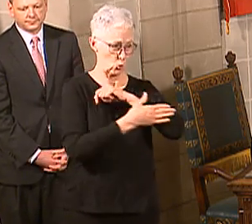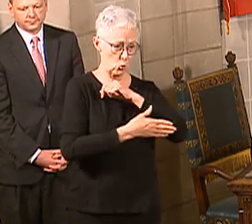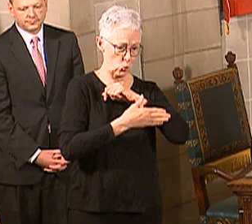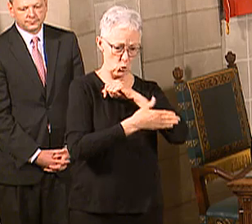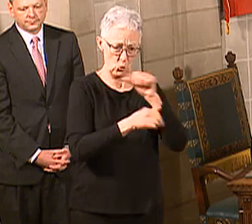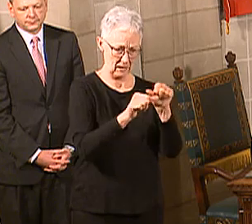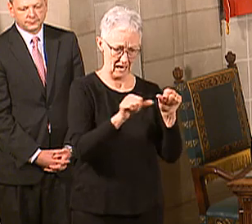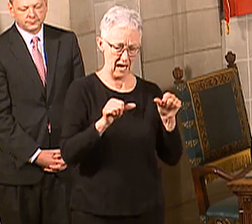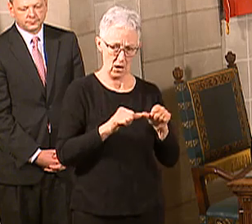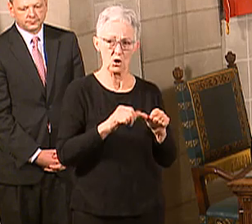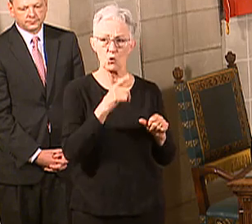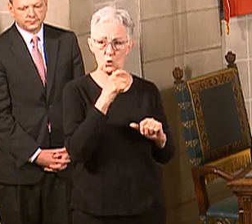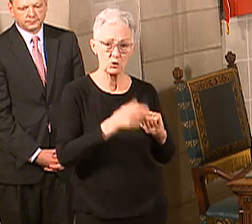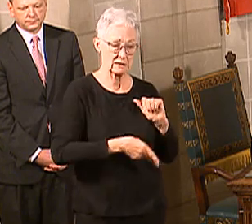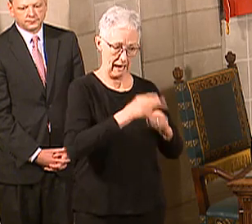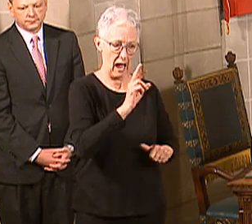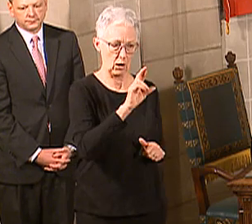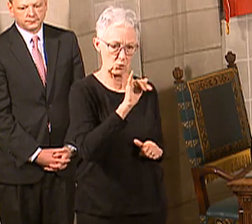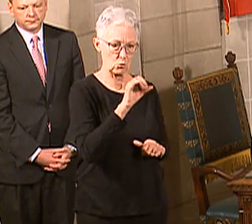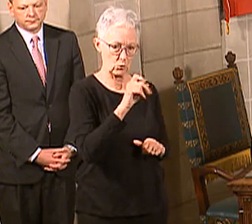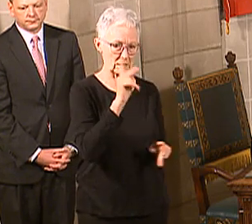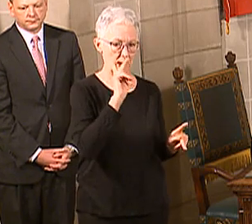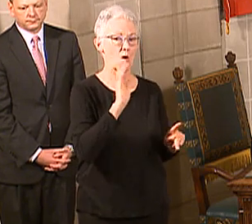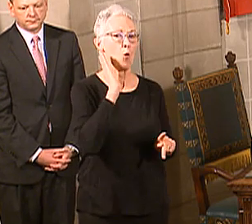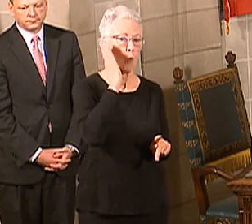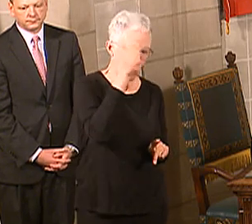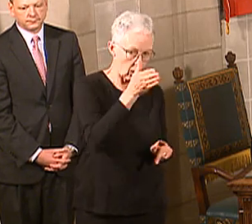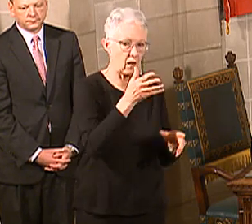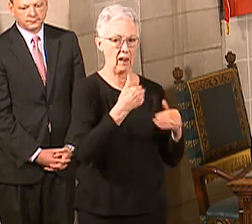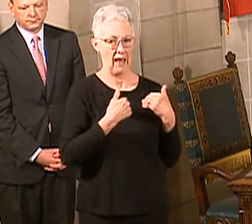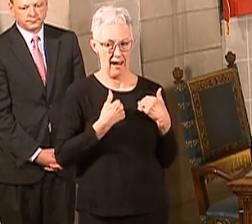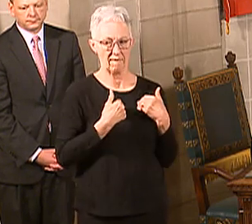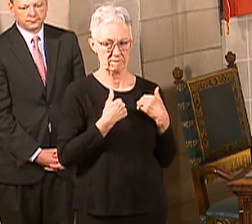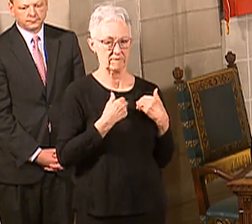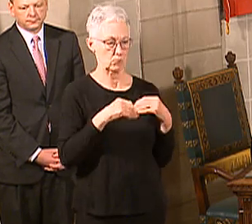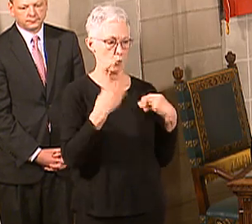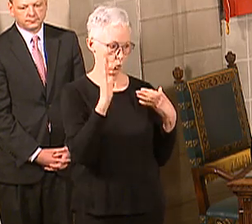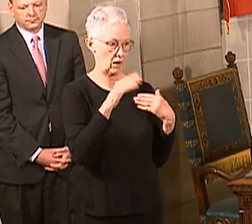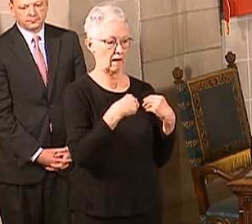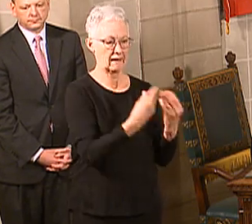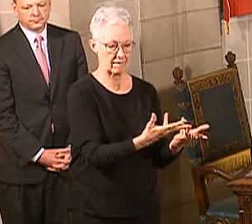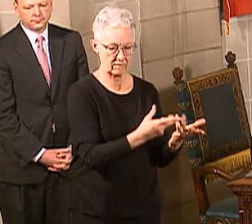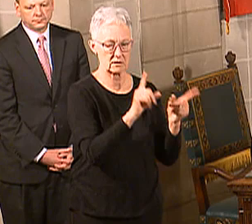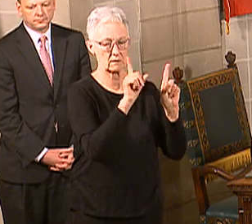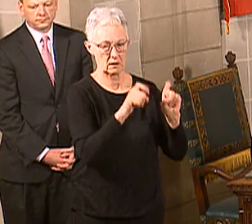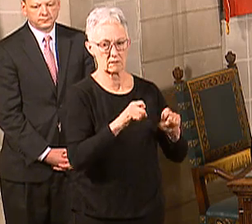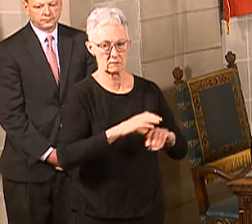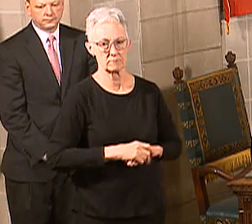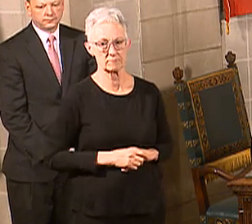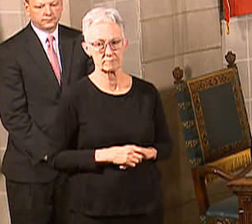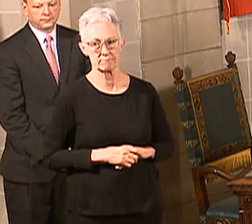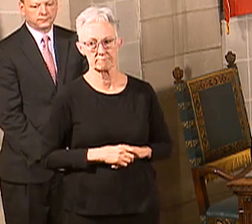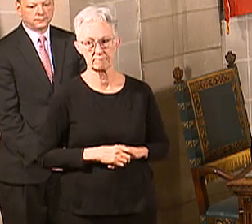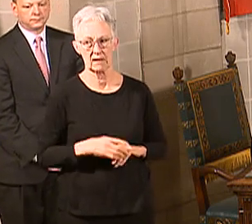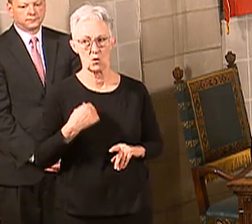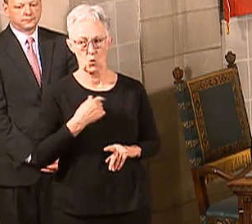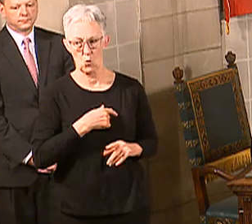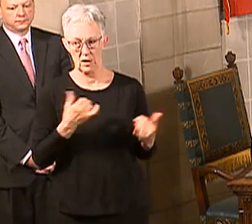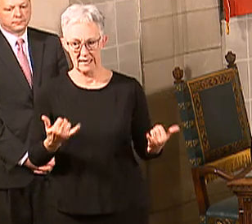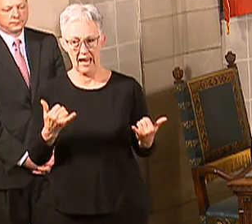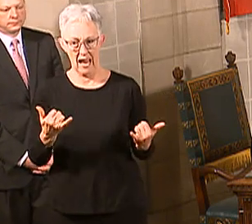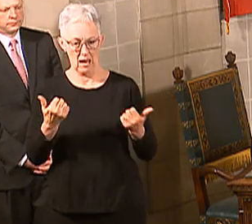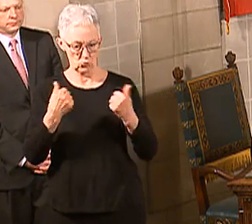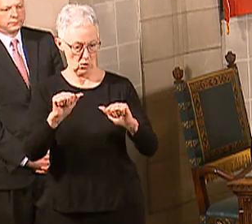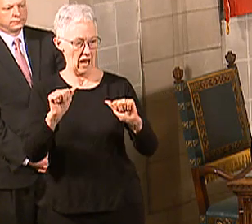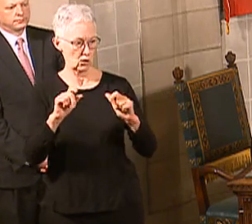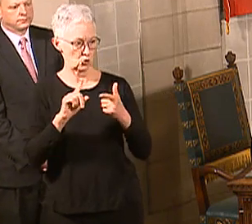high-risk folks. We will make those a priority to get tested. Now, we will also be looking to expand that testing to health care workers and people